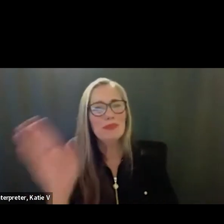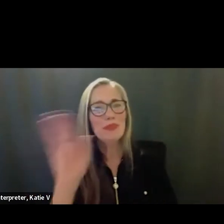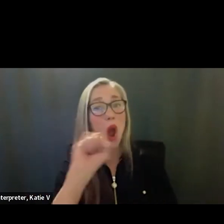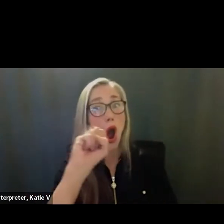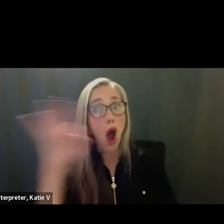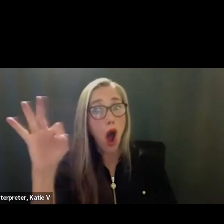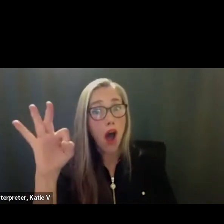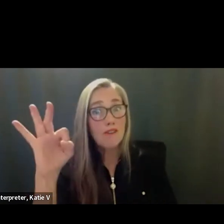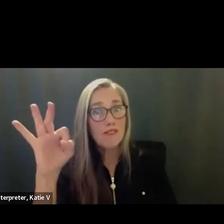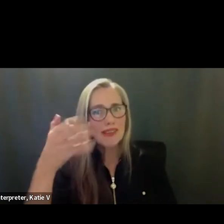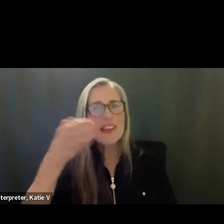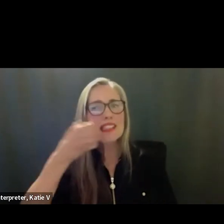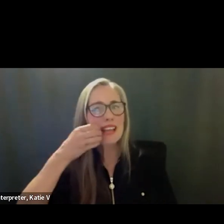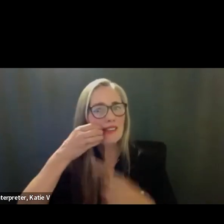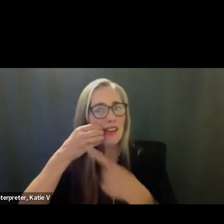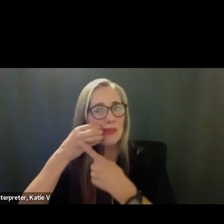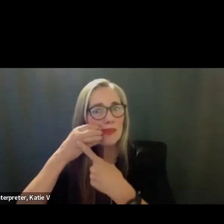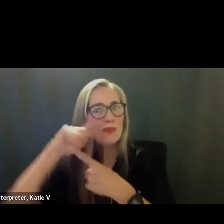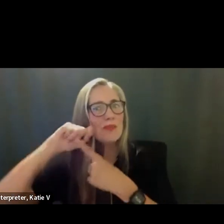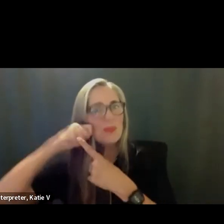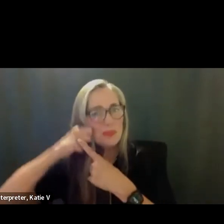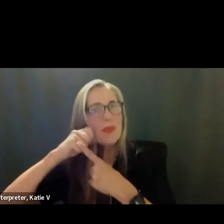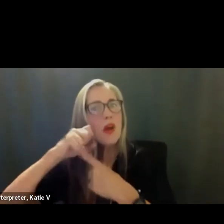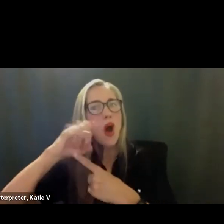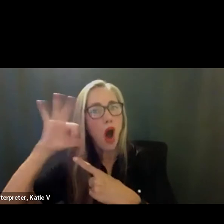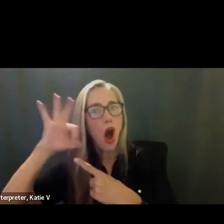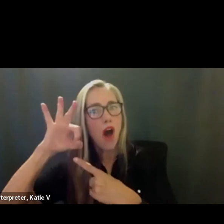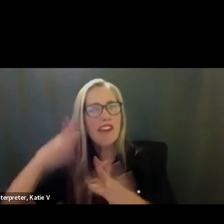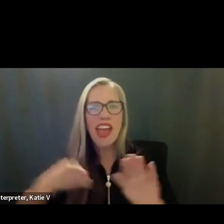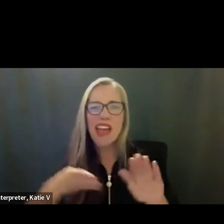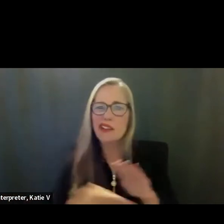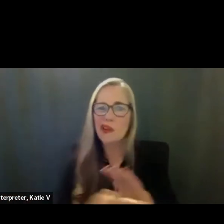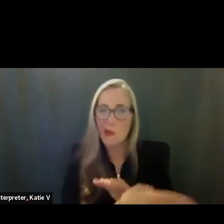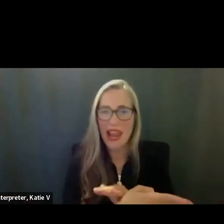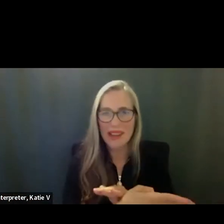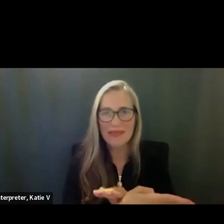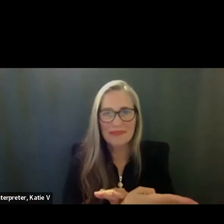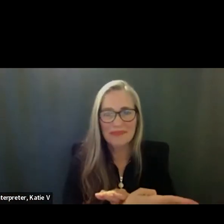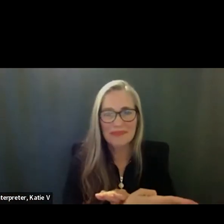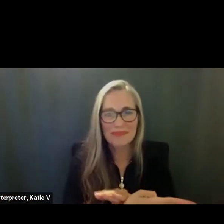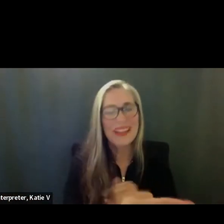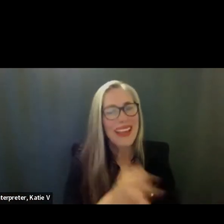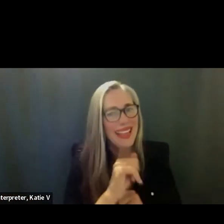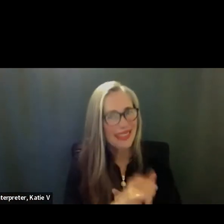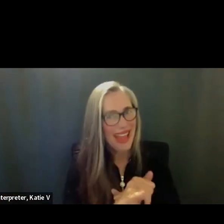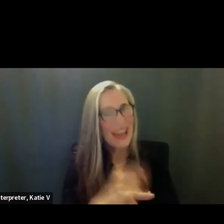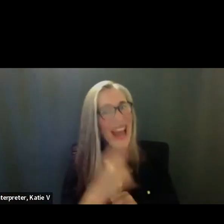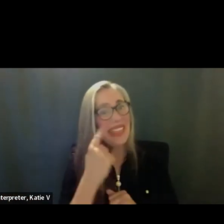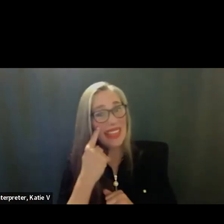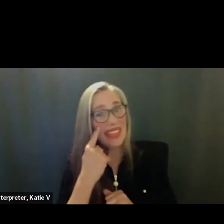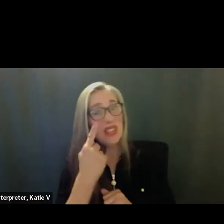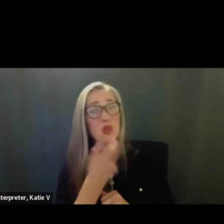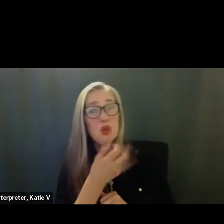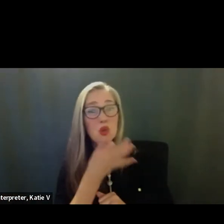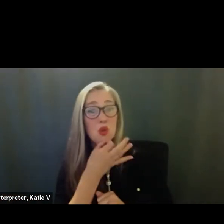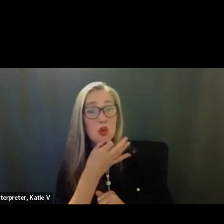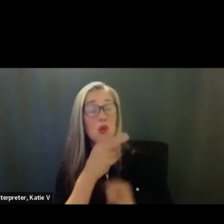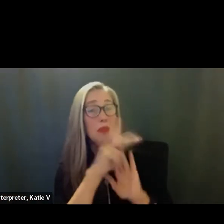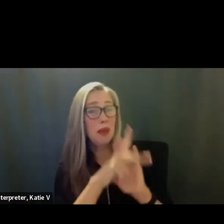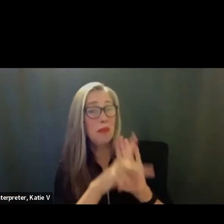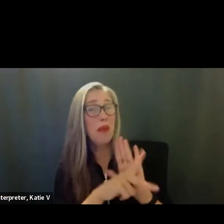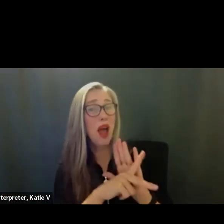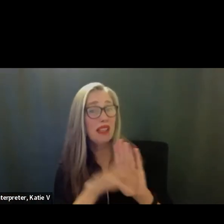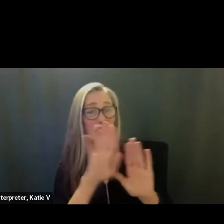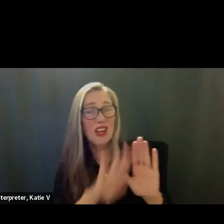I'm hoping that it'll be, the policy will come soon and it'll be implemented district wide and I guess secondary district.